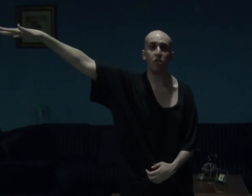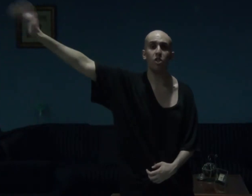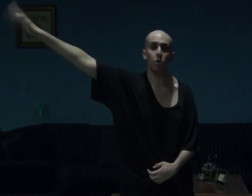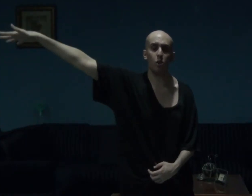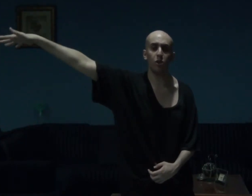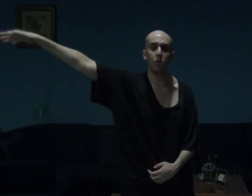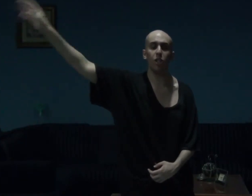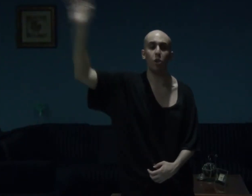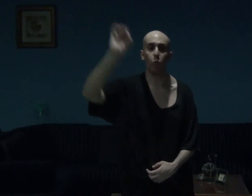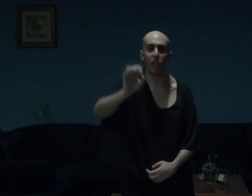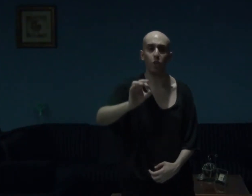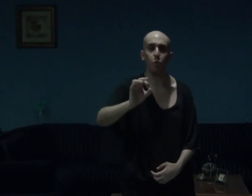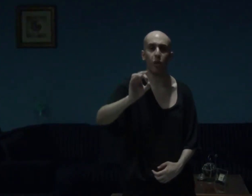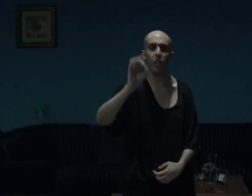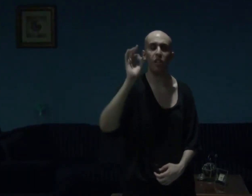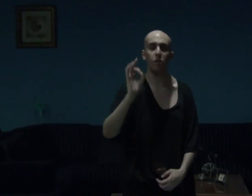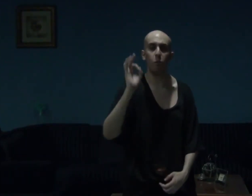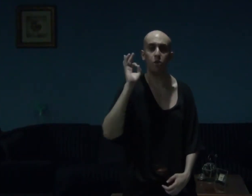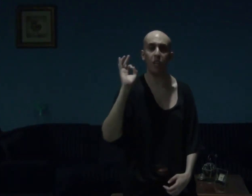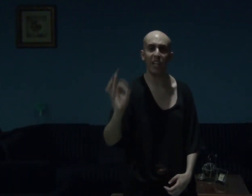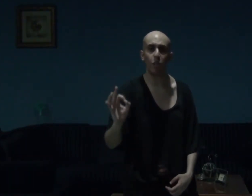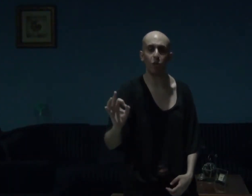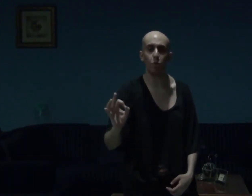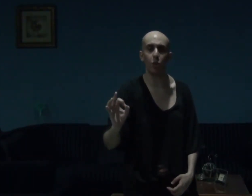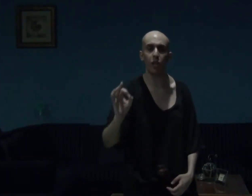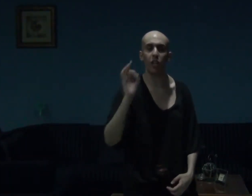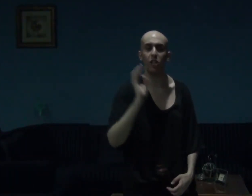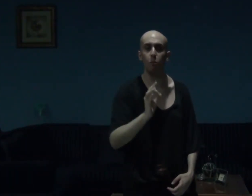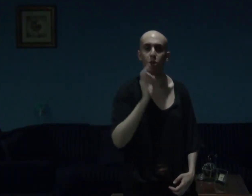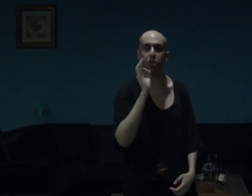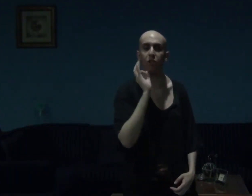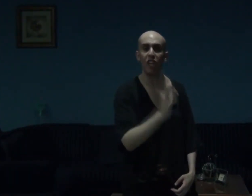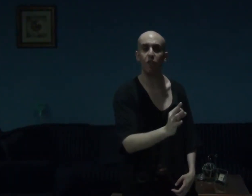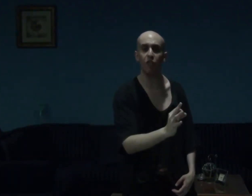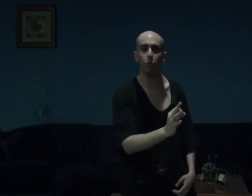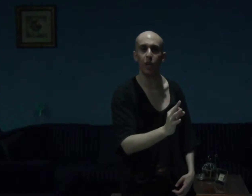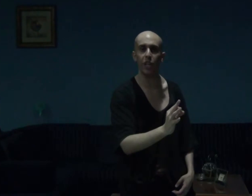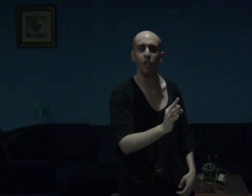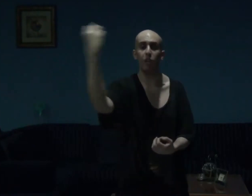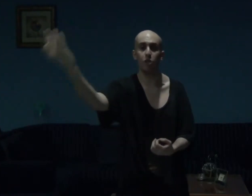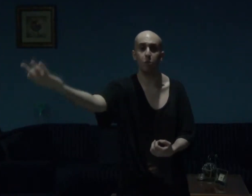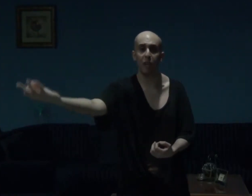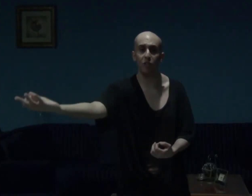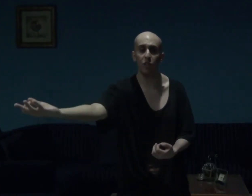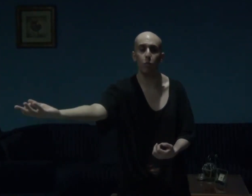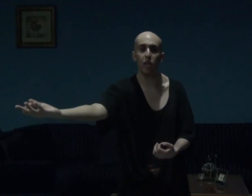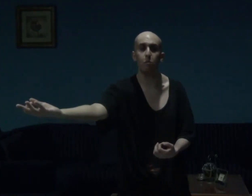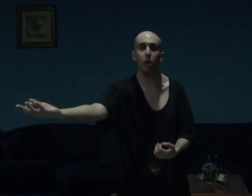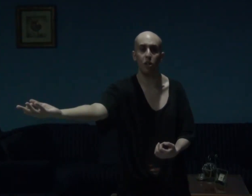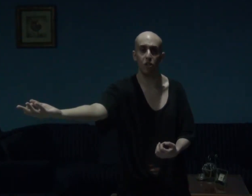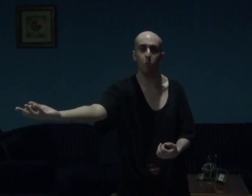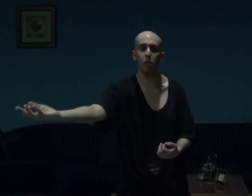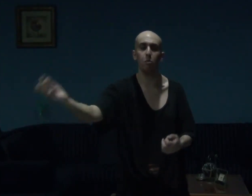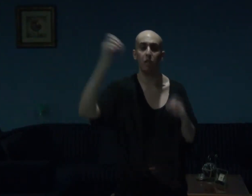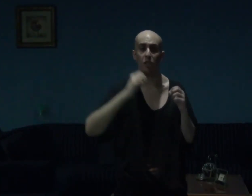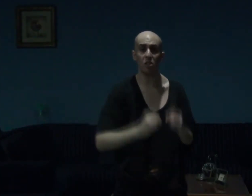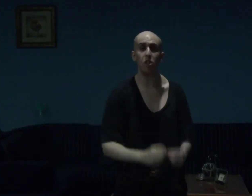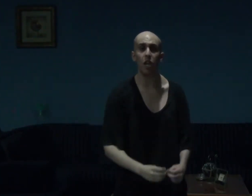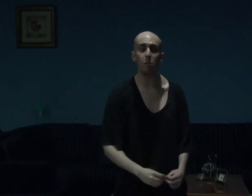disorder in the right way, in the most accurate way, in the most faithful way, and respectful way possible, but this game